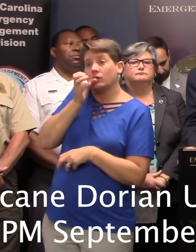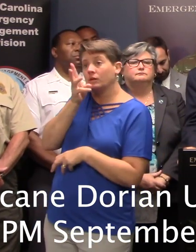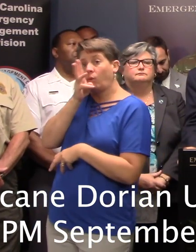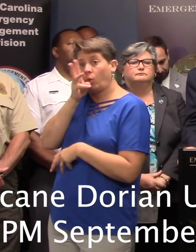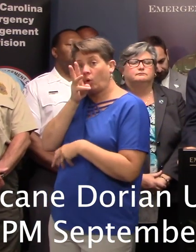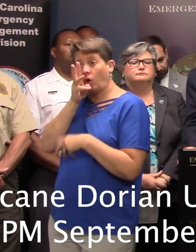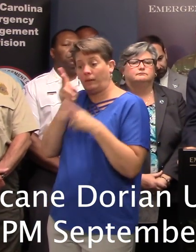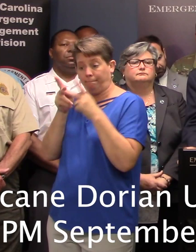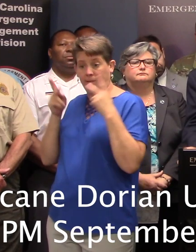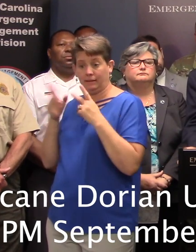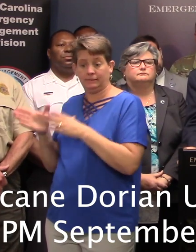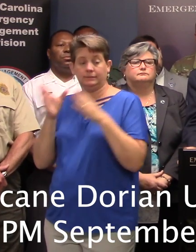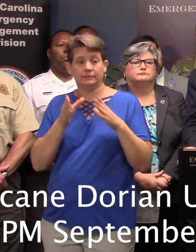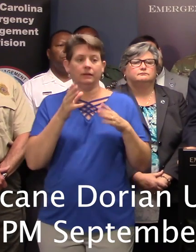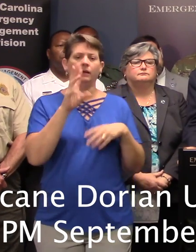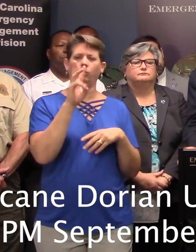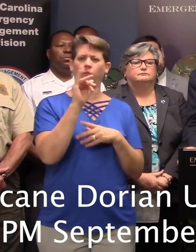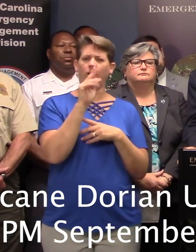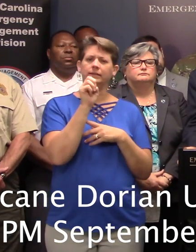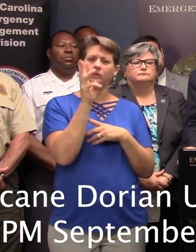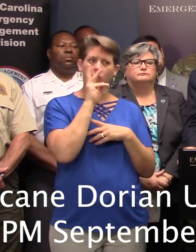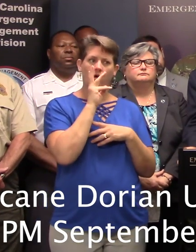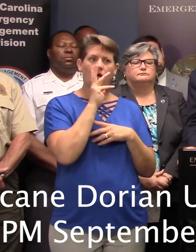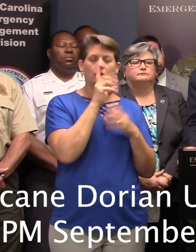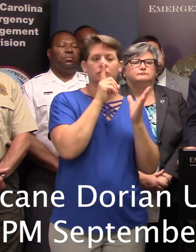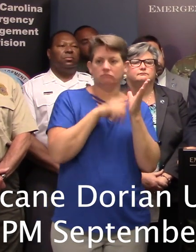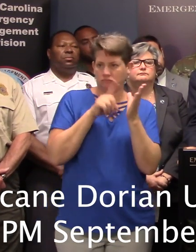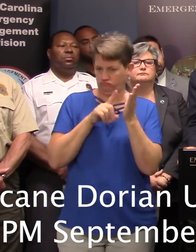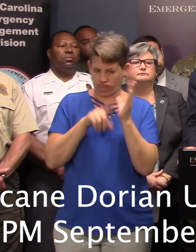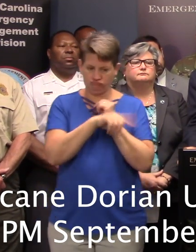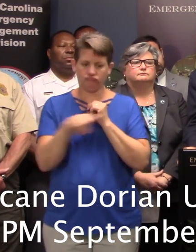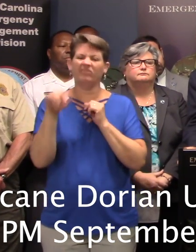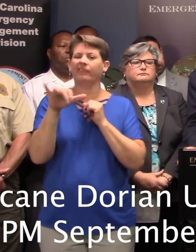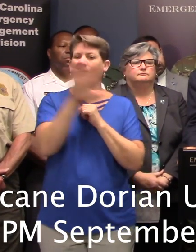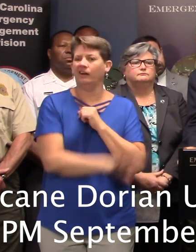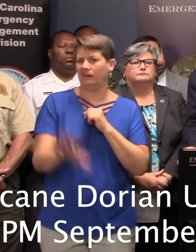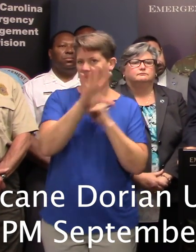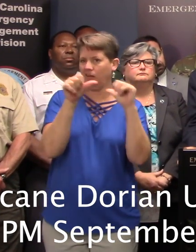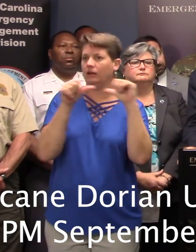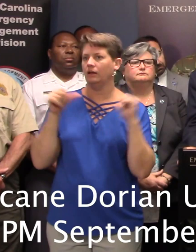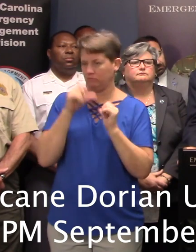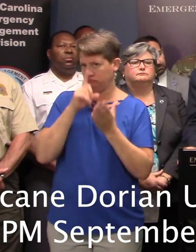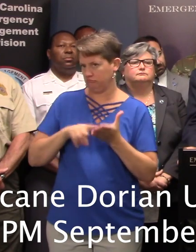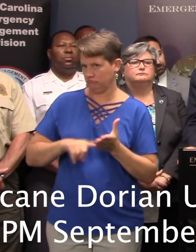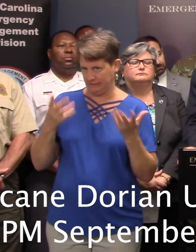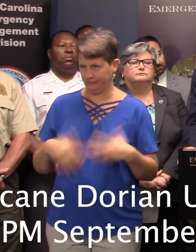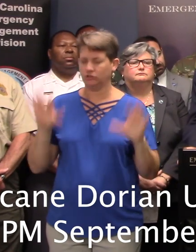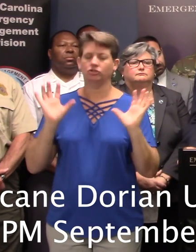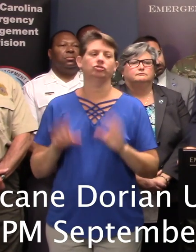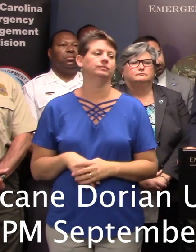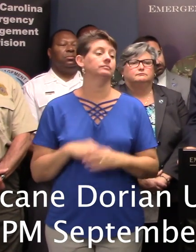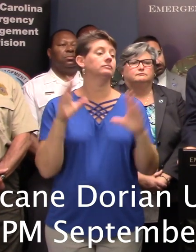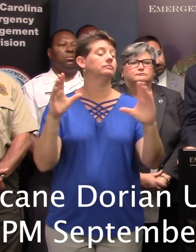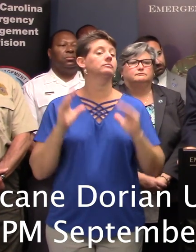plants and intakes and wastewater plants within potential flood in your in your nation areas. We also